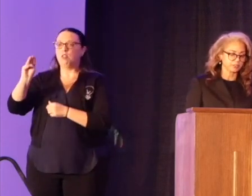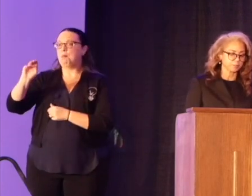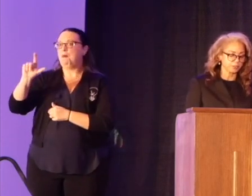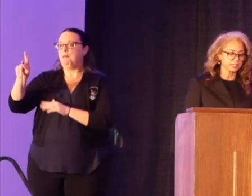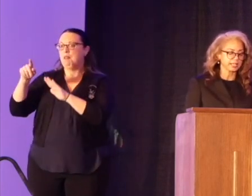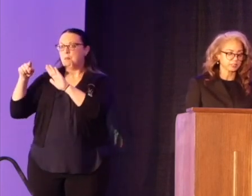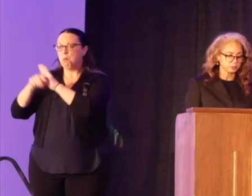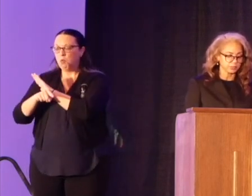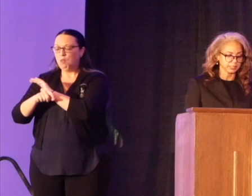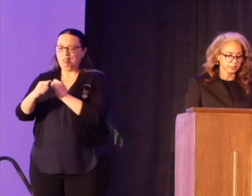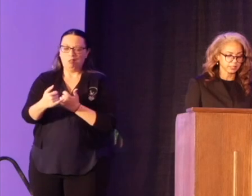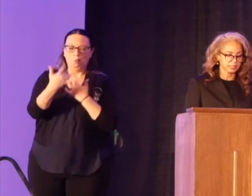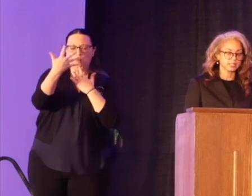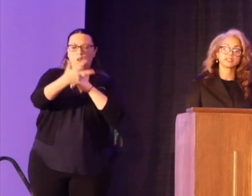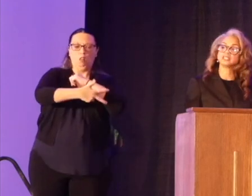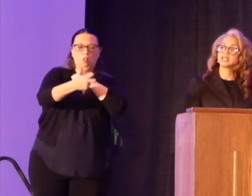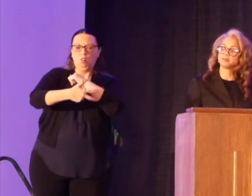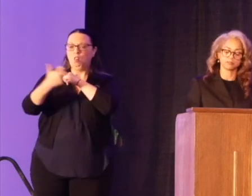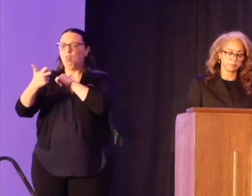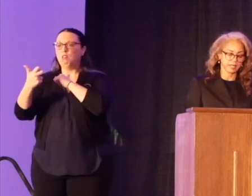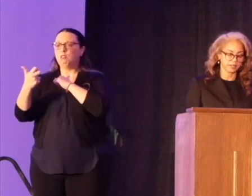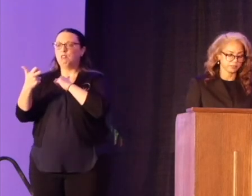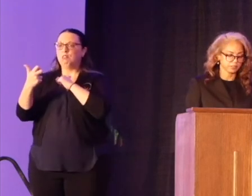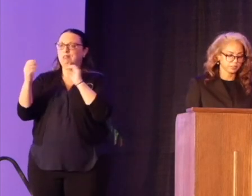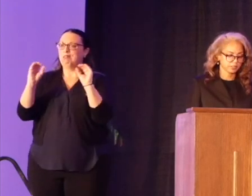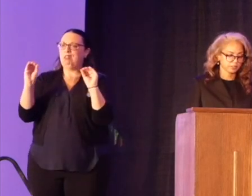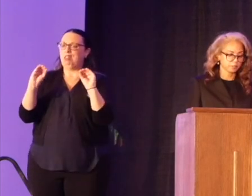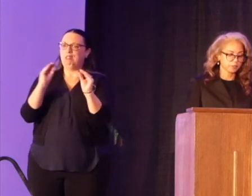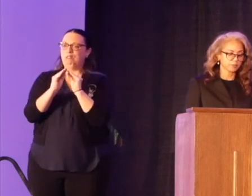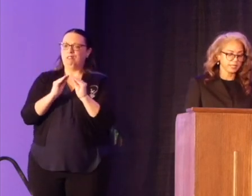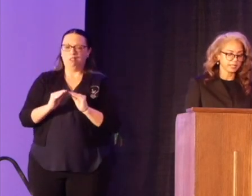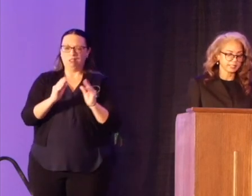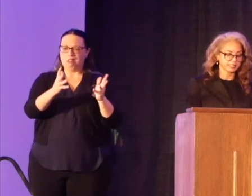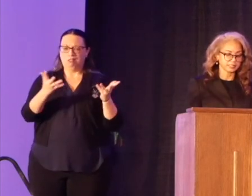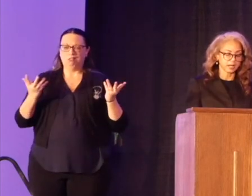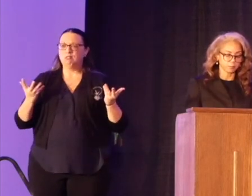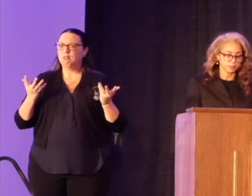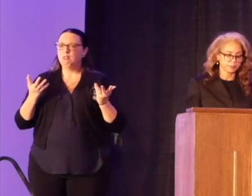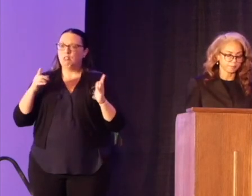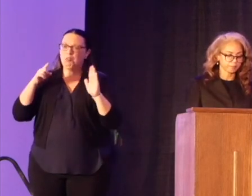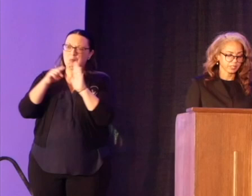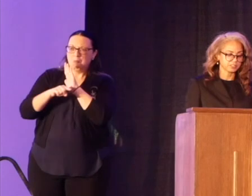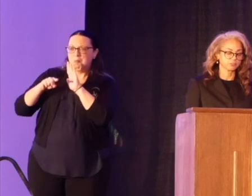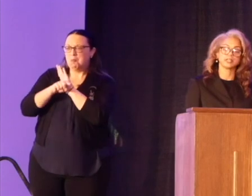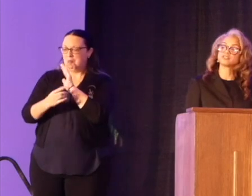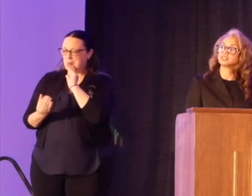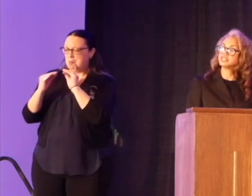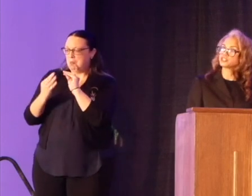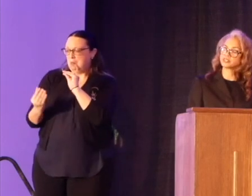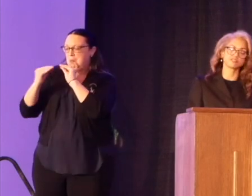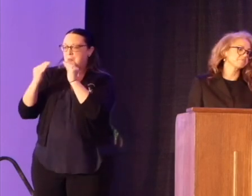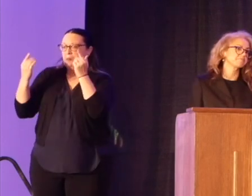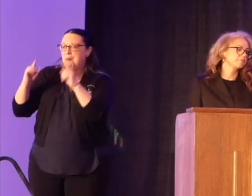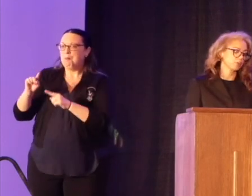murder and the burning and looting, nothing had been repaired. The murder rate had ticked upward. As for race